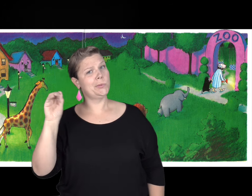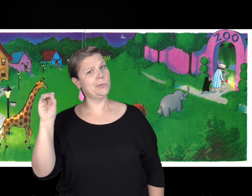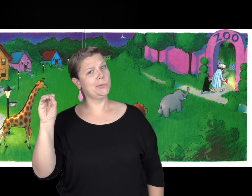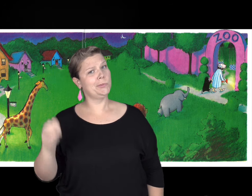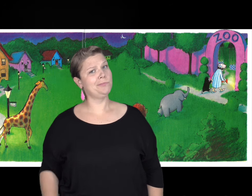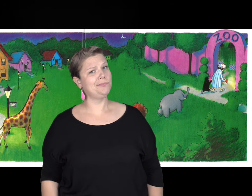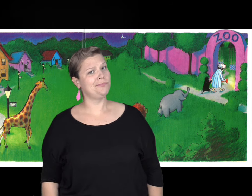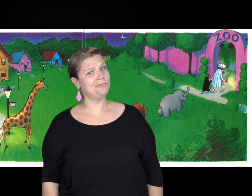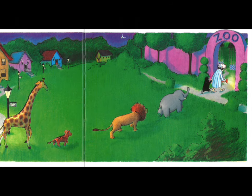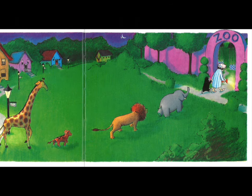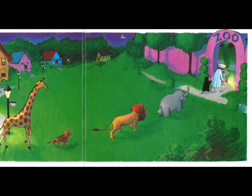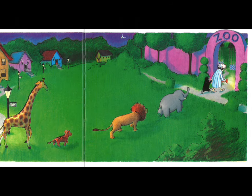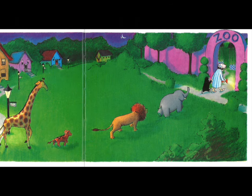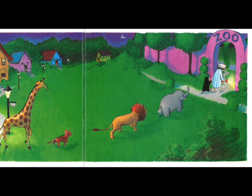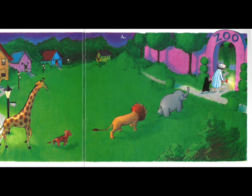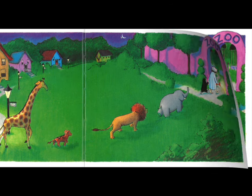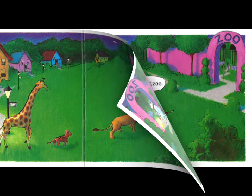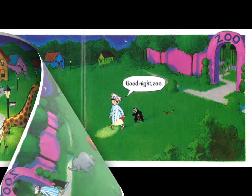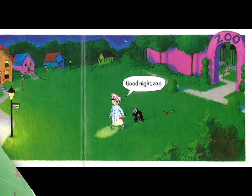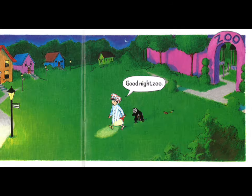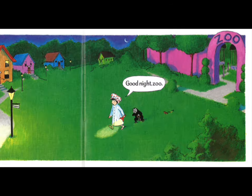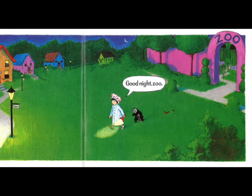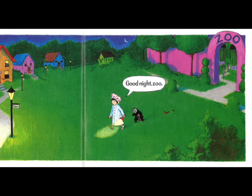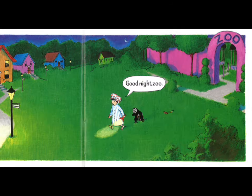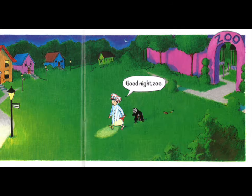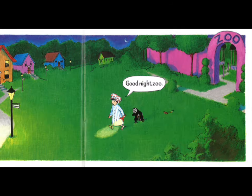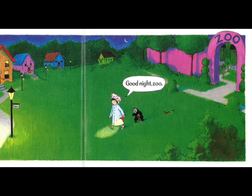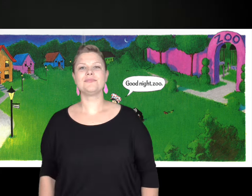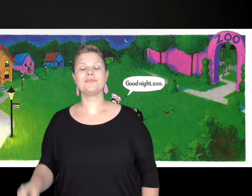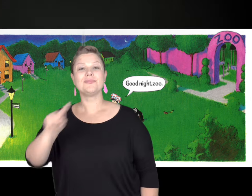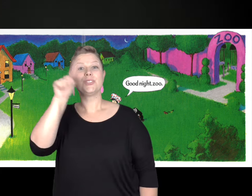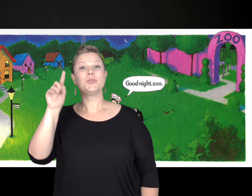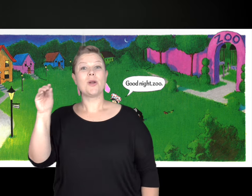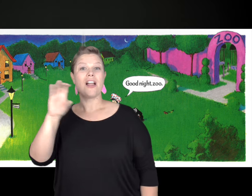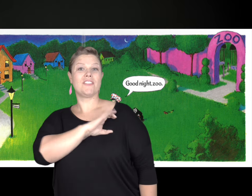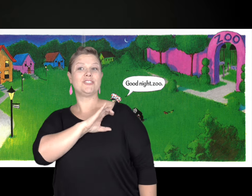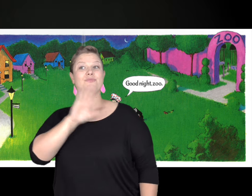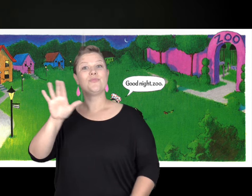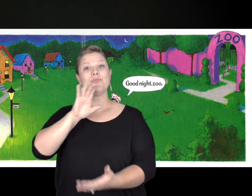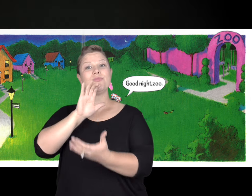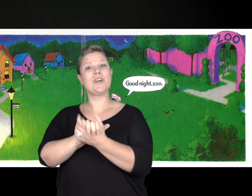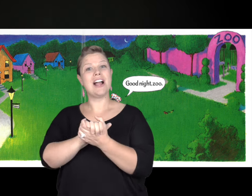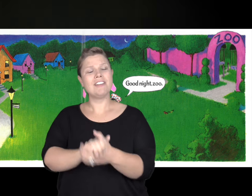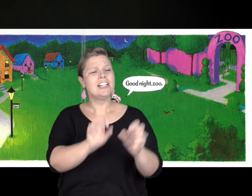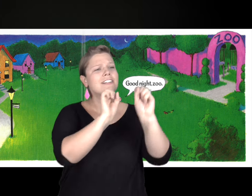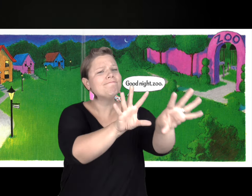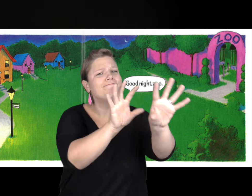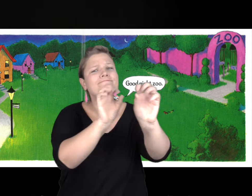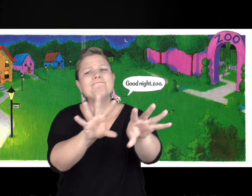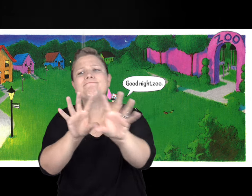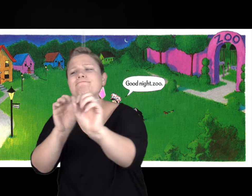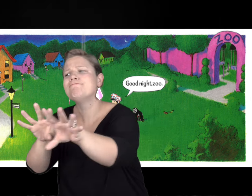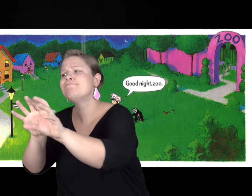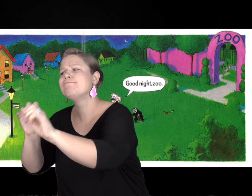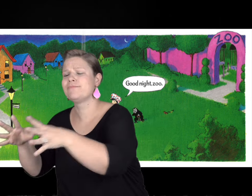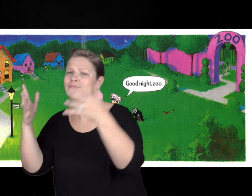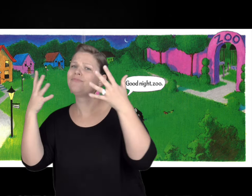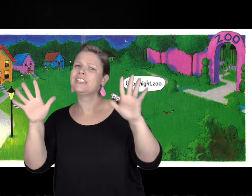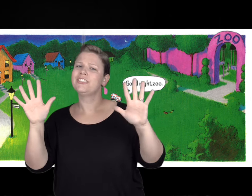into the zoo the zookeeper's wife put all the animals